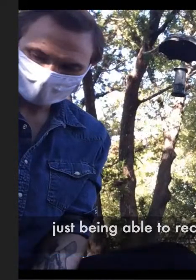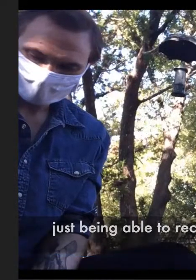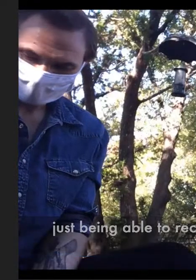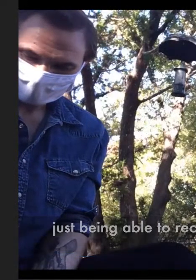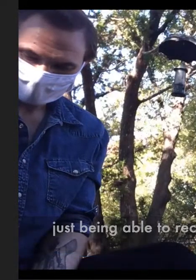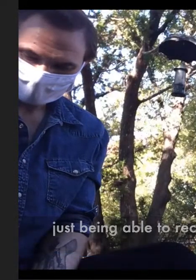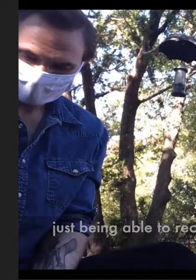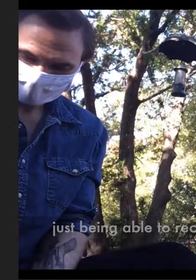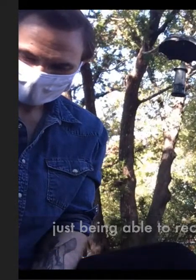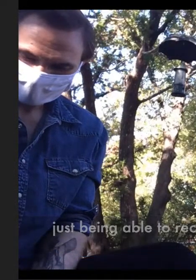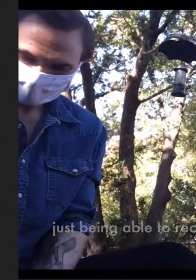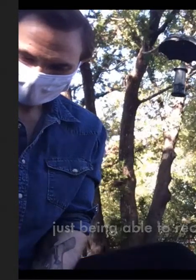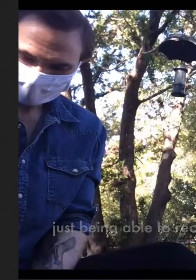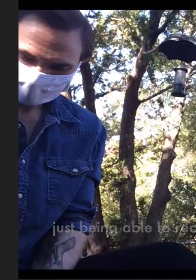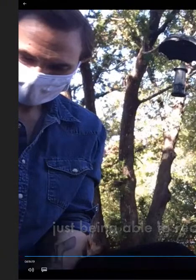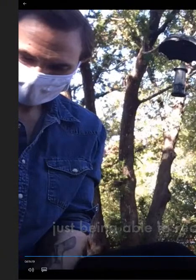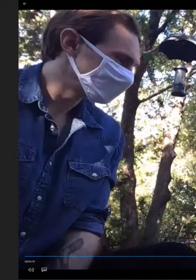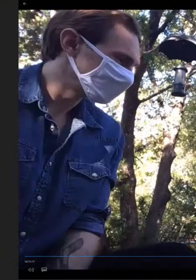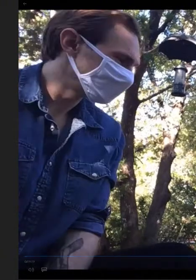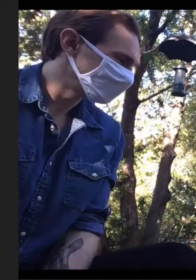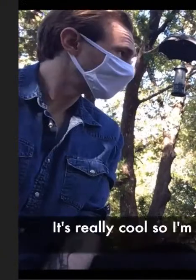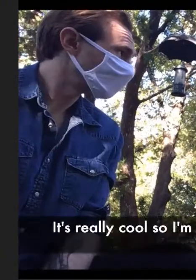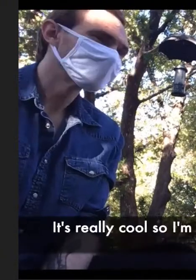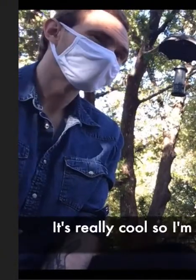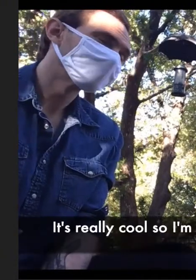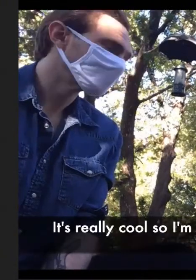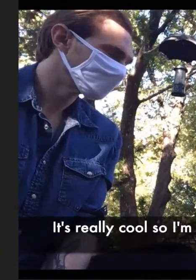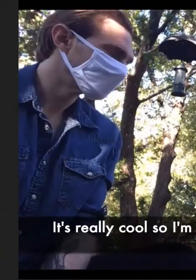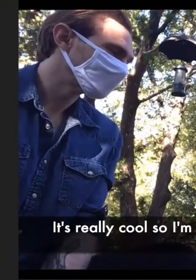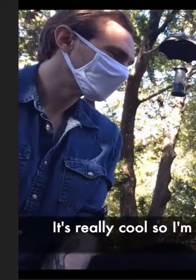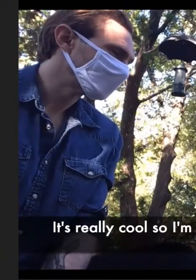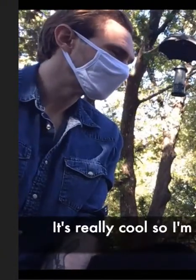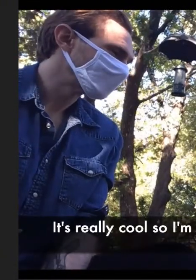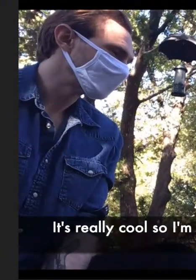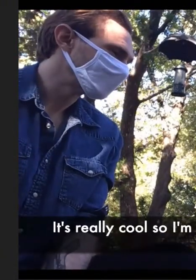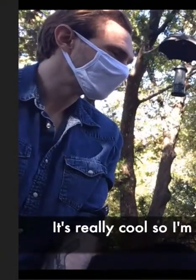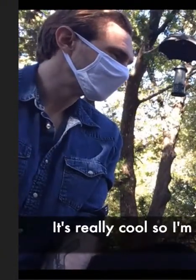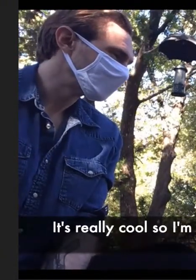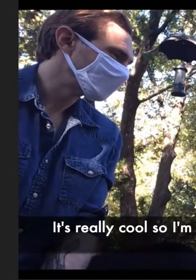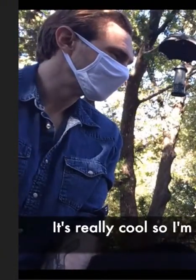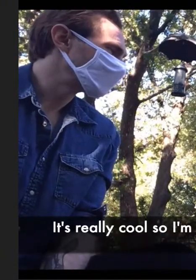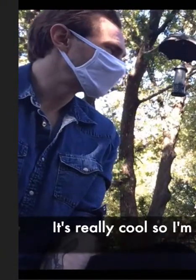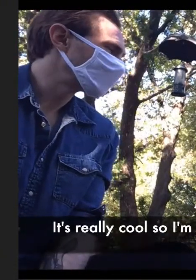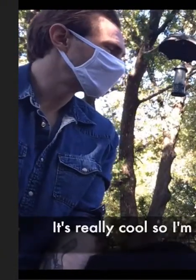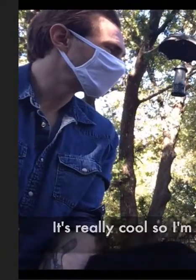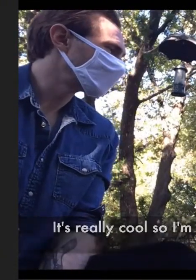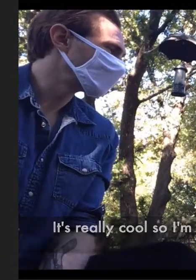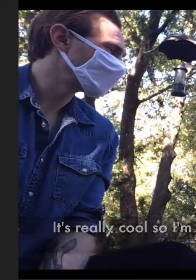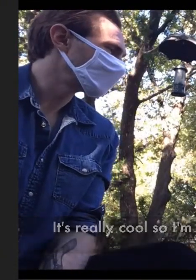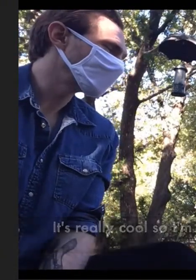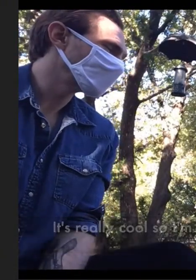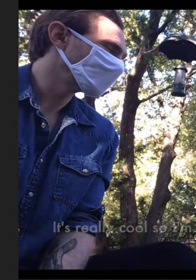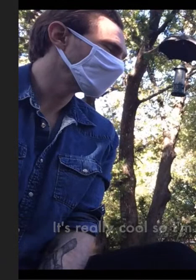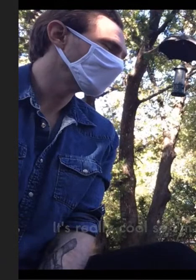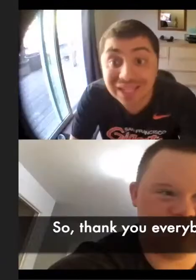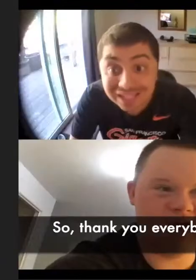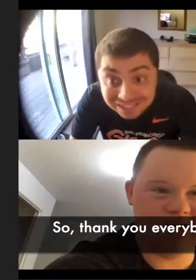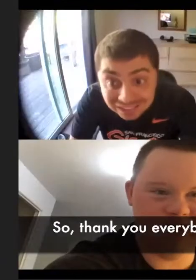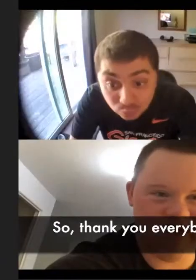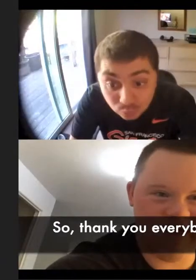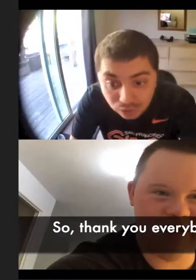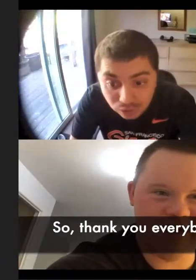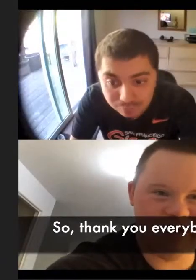my favorite things too is just being able to reconnect with people you know it's really cool I'm not isolated anymore with the